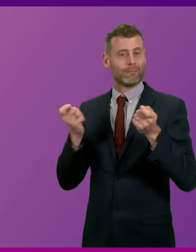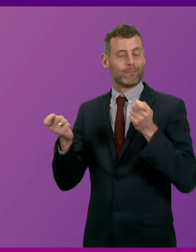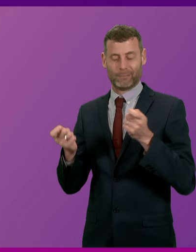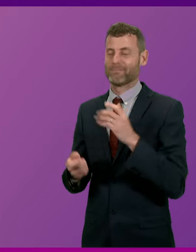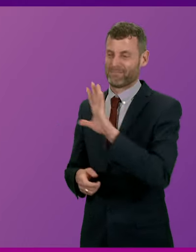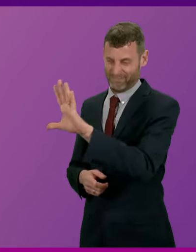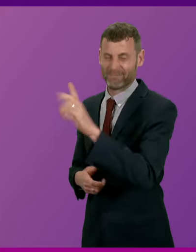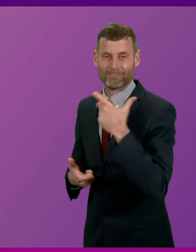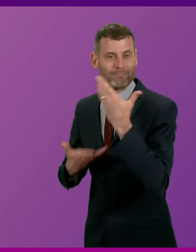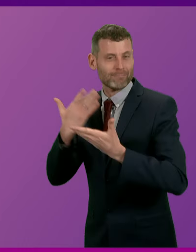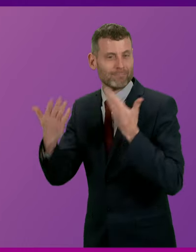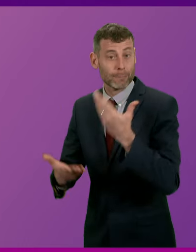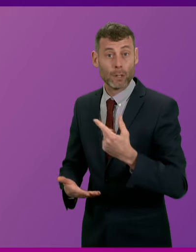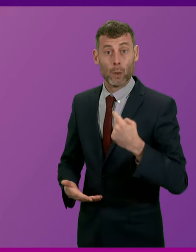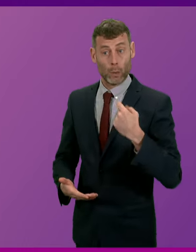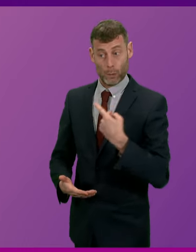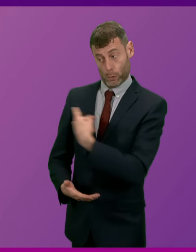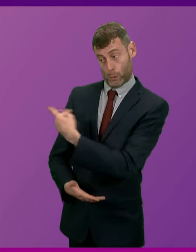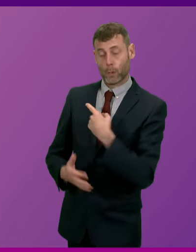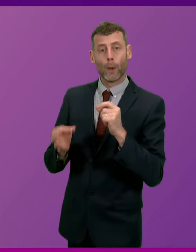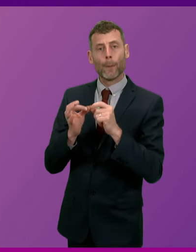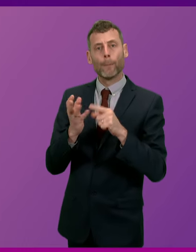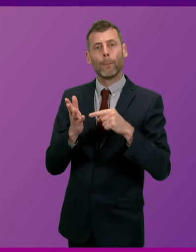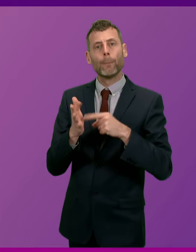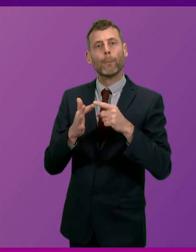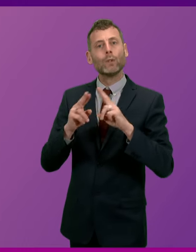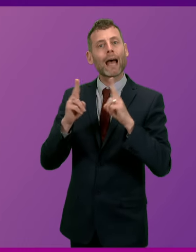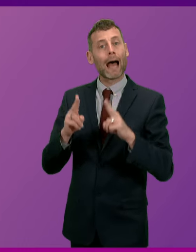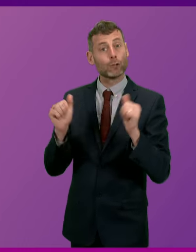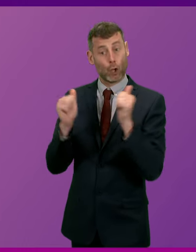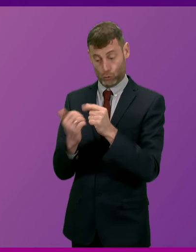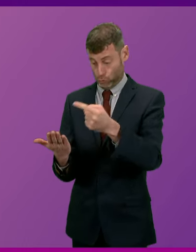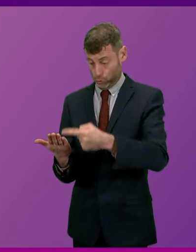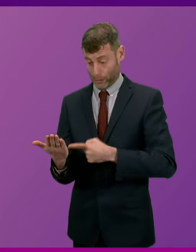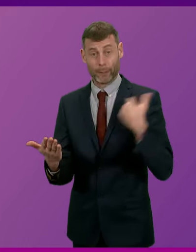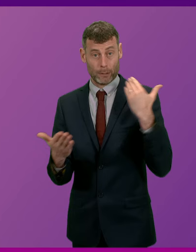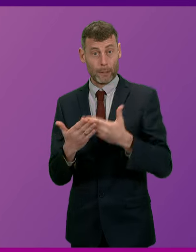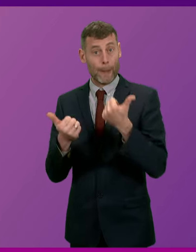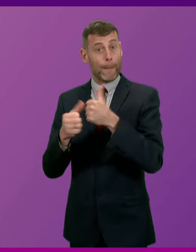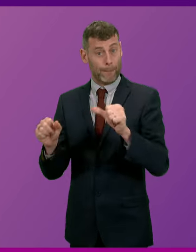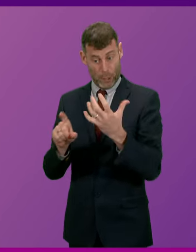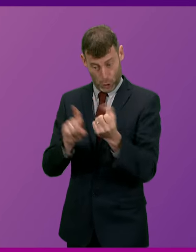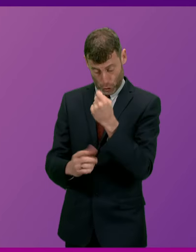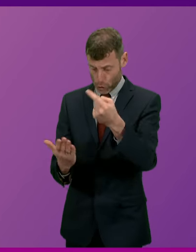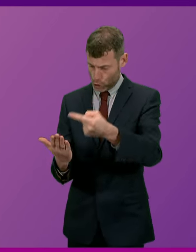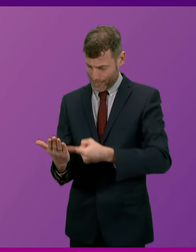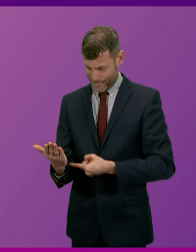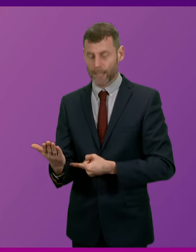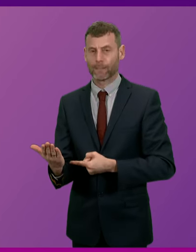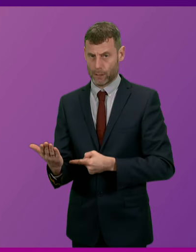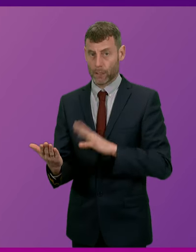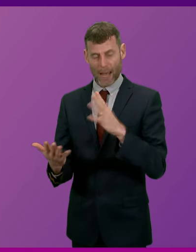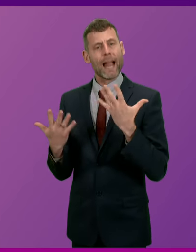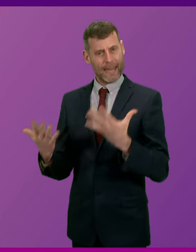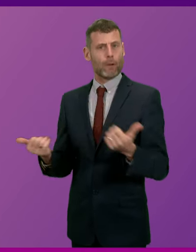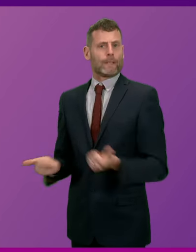what we have achieved with the Bute House Agreement, which, as I've said this morning, has served its purpose, is a record that I